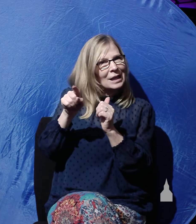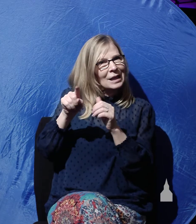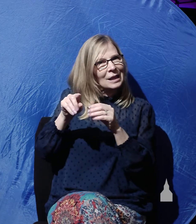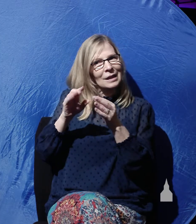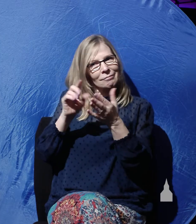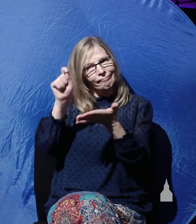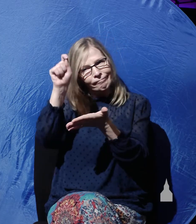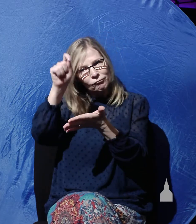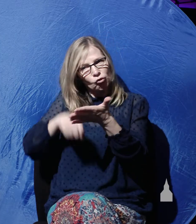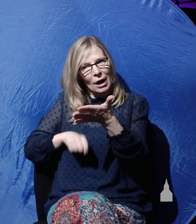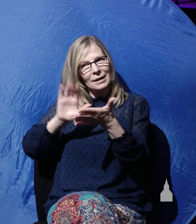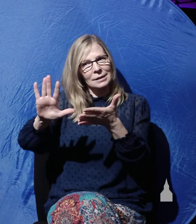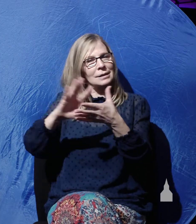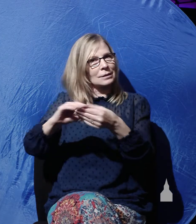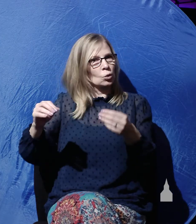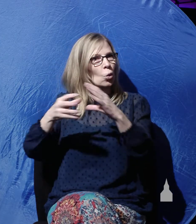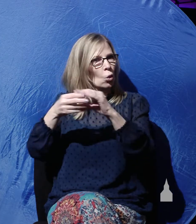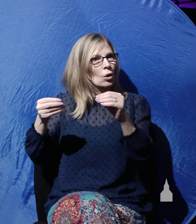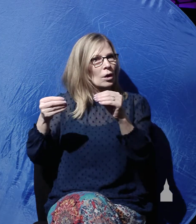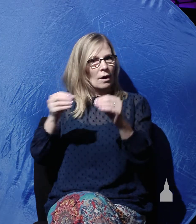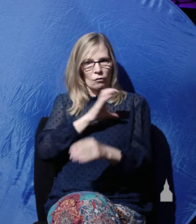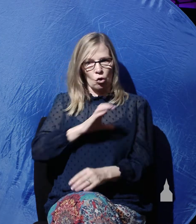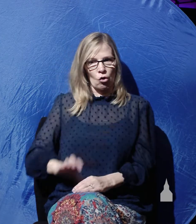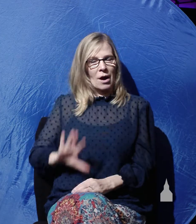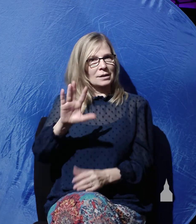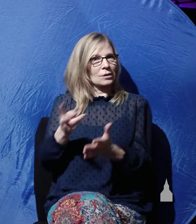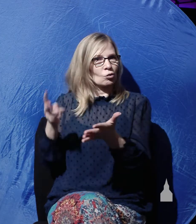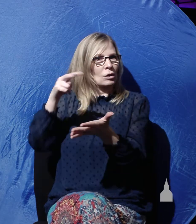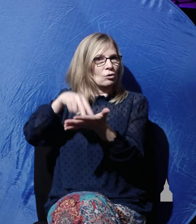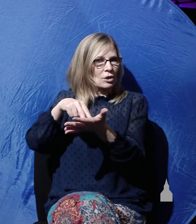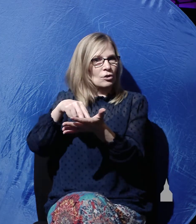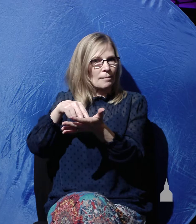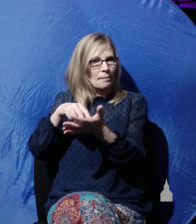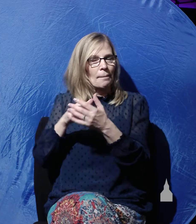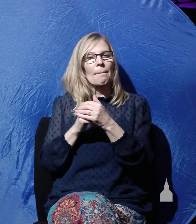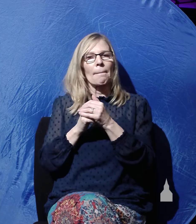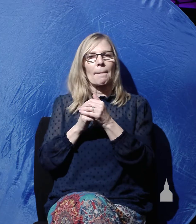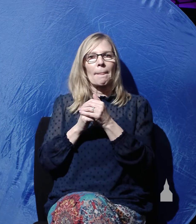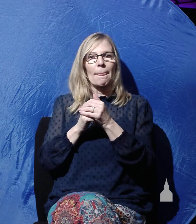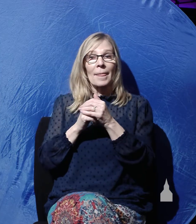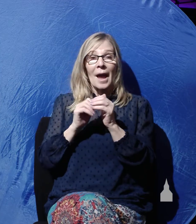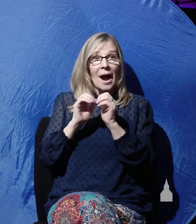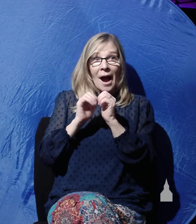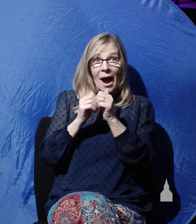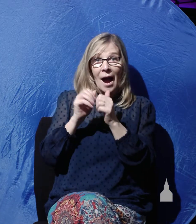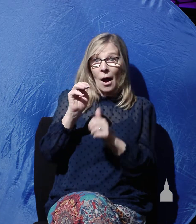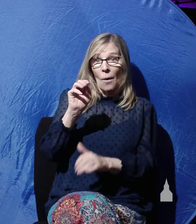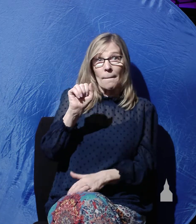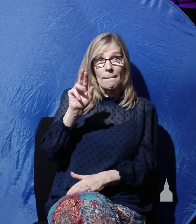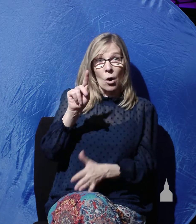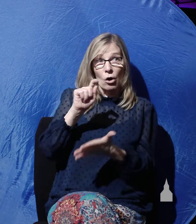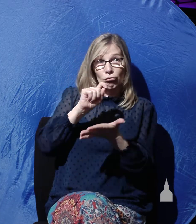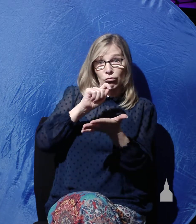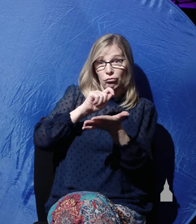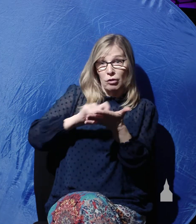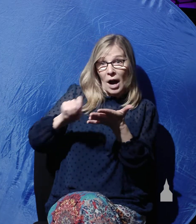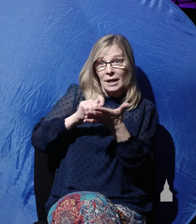of Christ's resurrection. Because based on the way Mark writes about the resurrection, it is obvious,